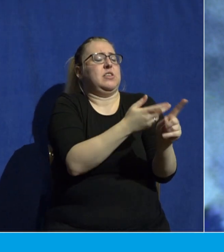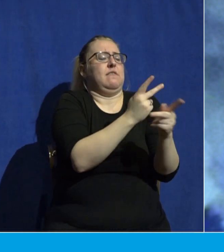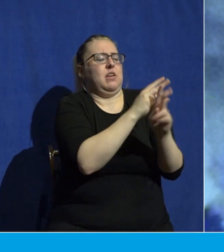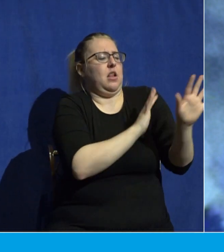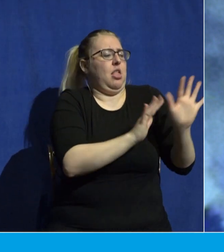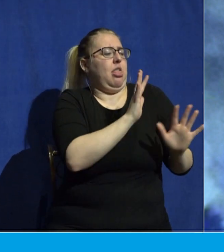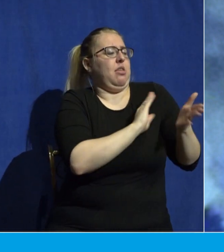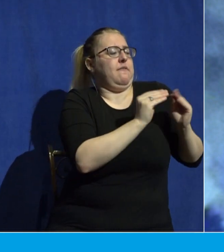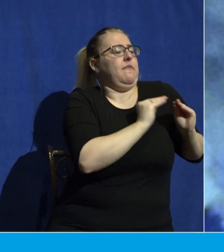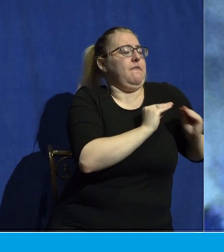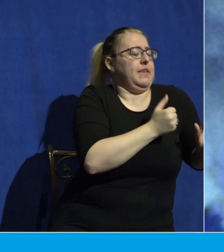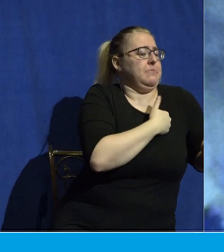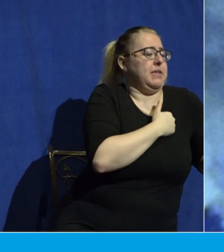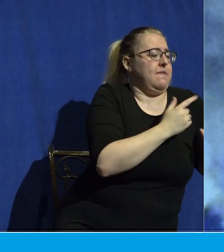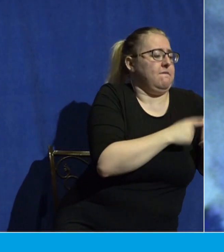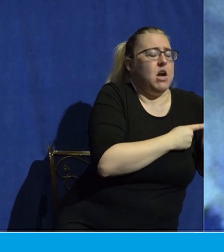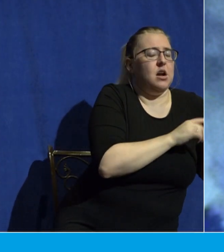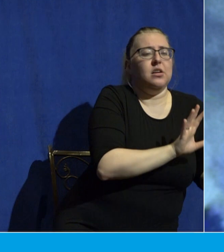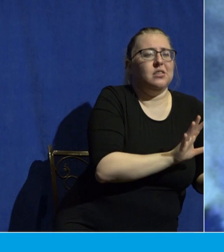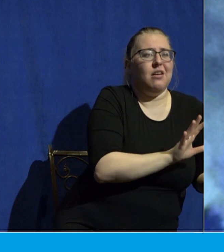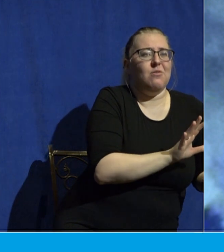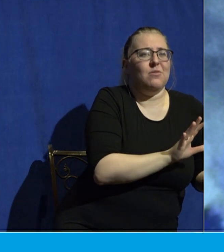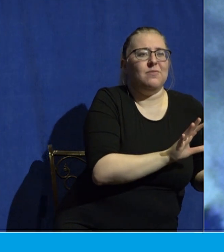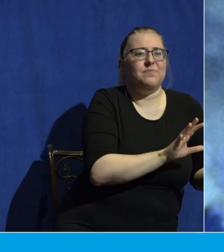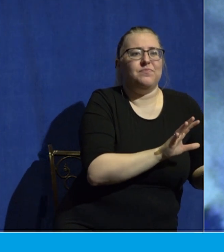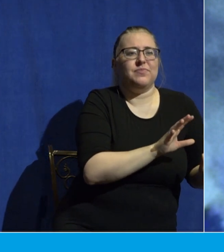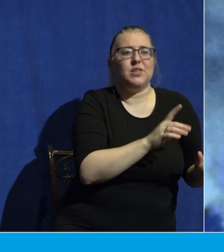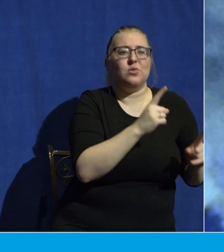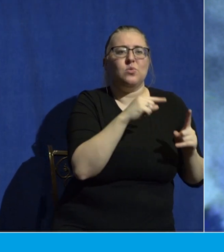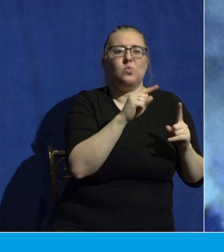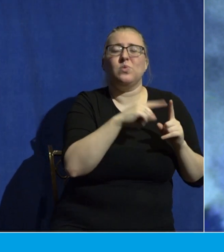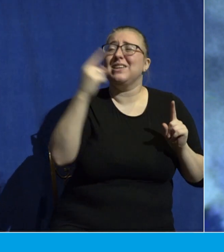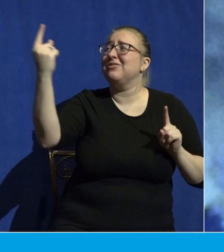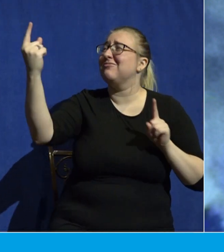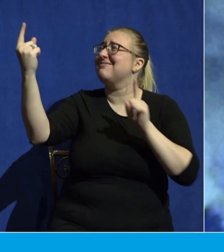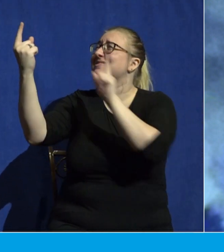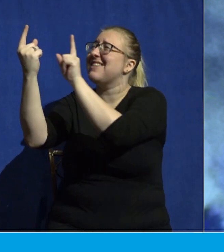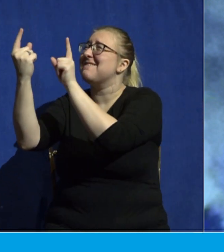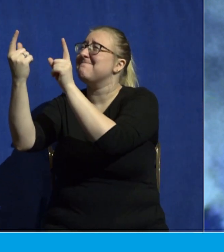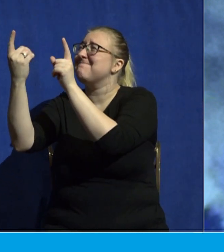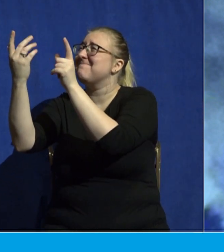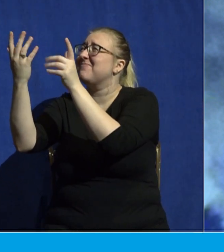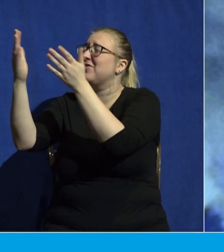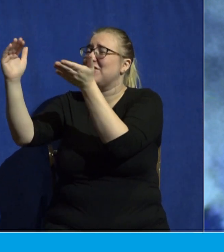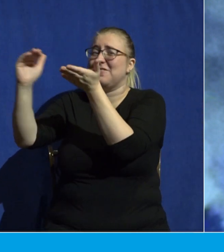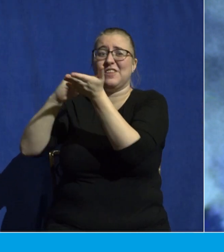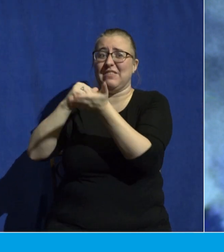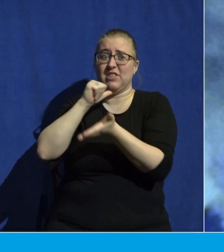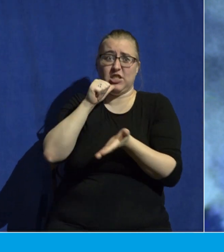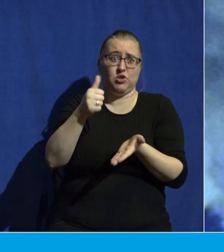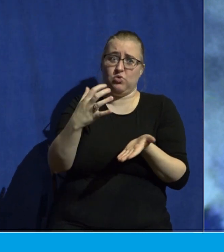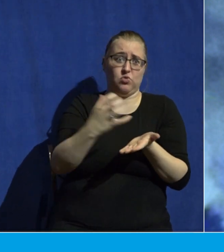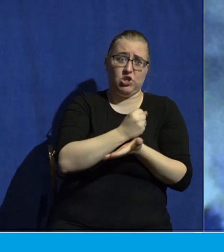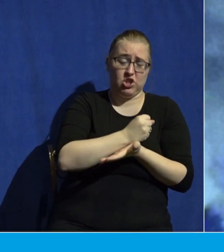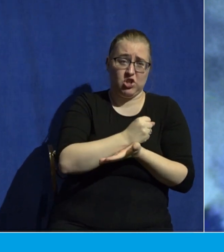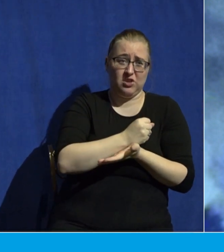come to Jesus for the forgiveness that you do not deserve and the new life that you cannot earn, he